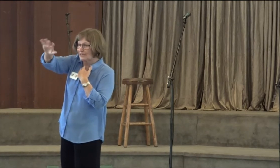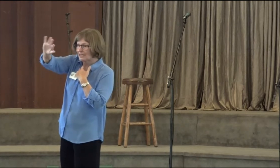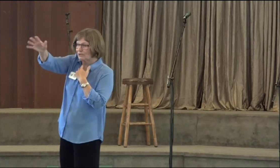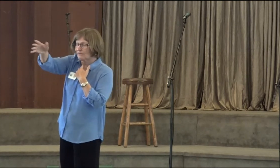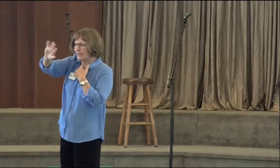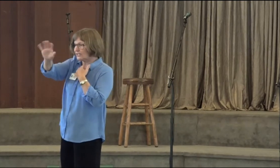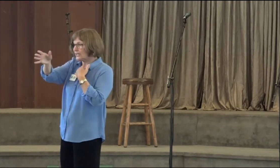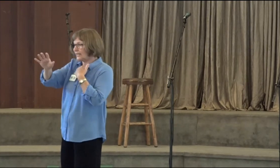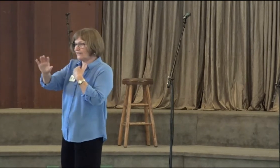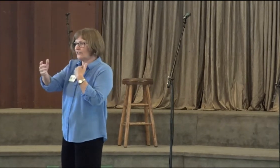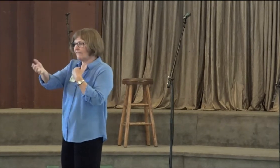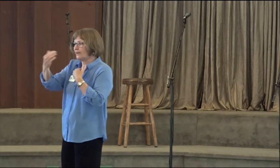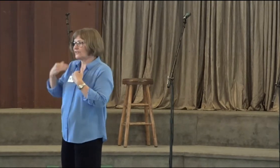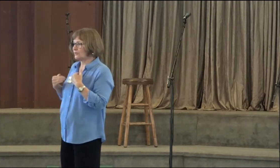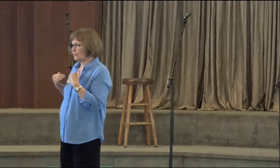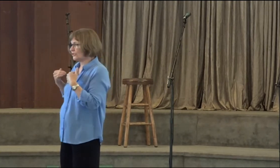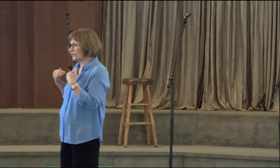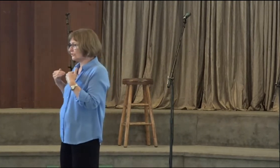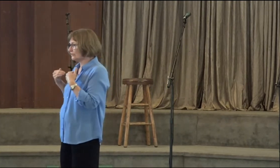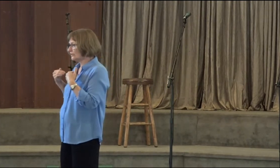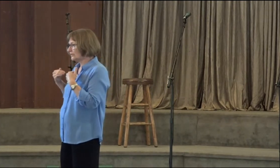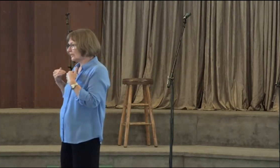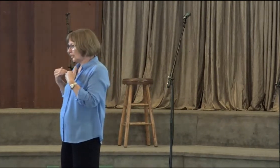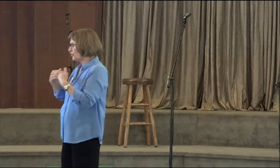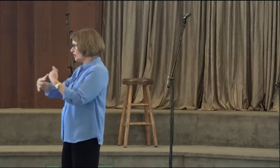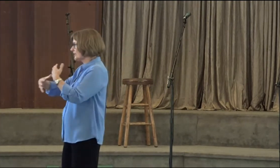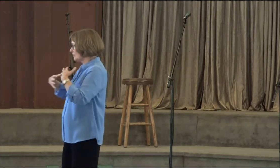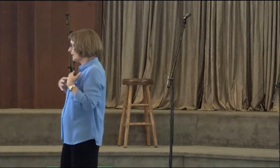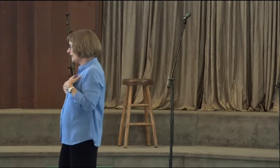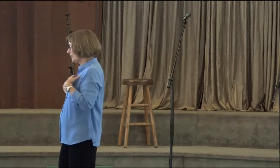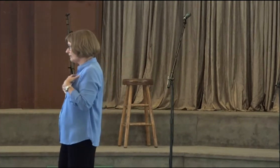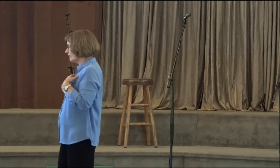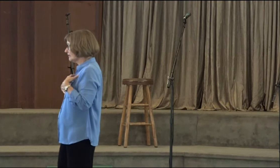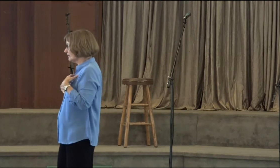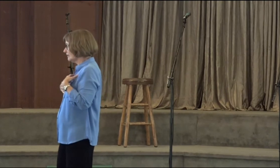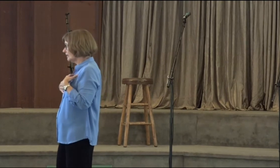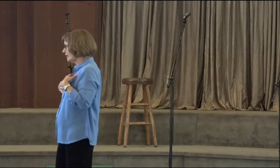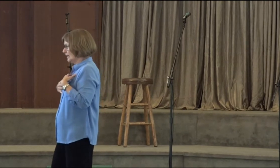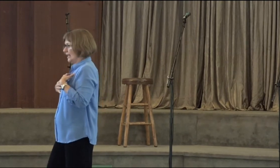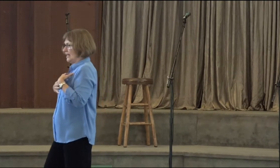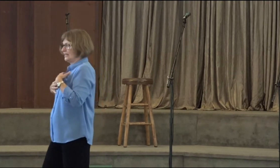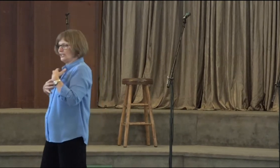copacetic with it. You know, if it's not, they're not there to support you. You just keep it here.